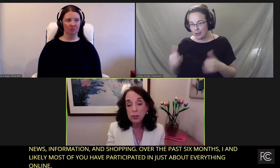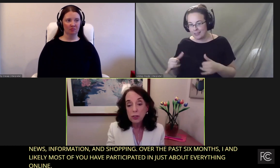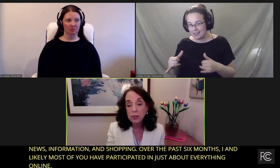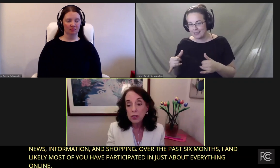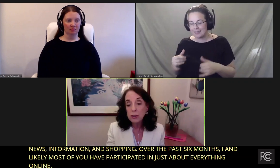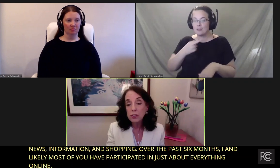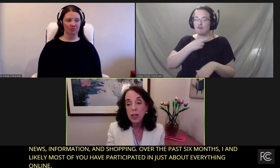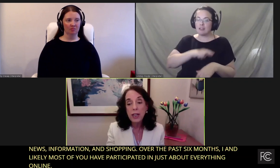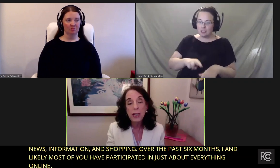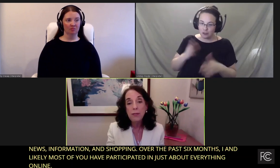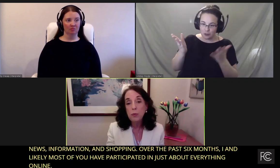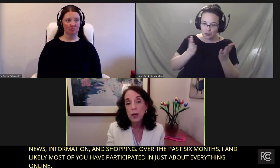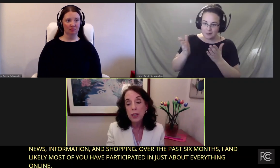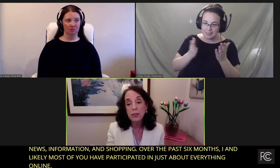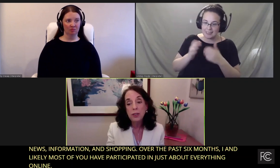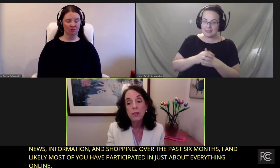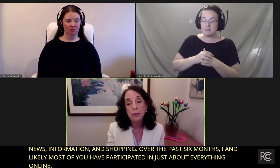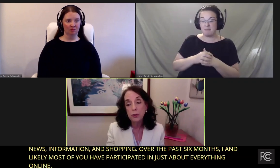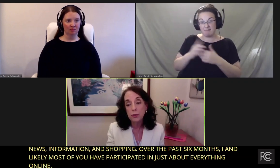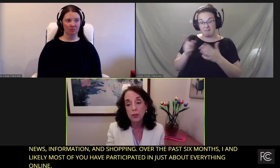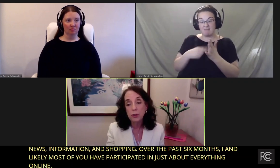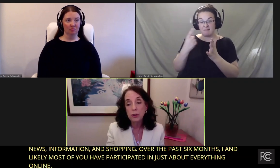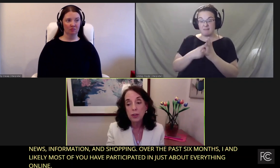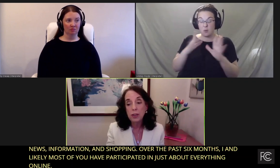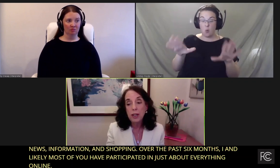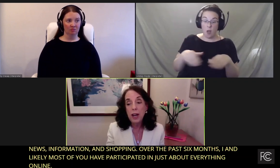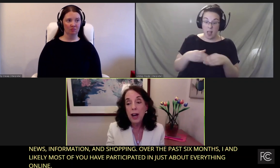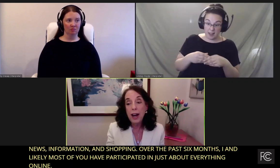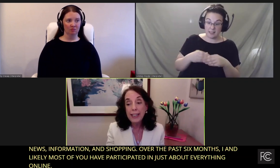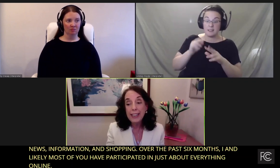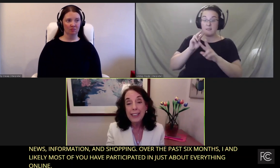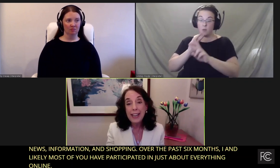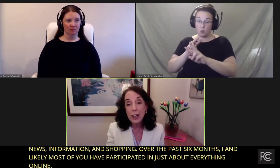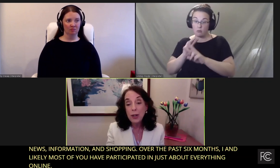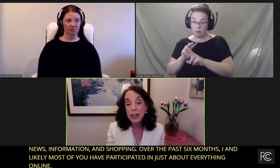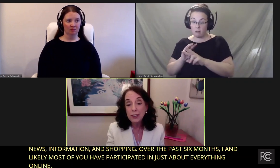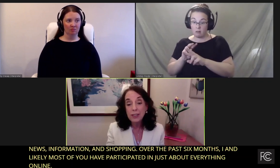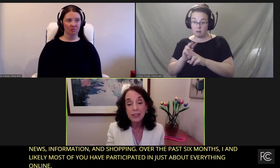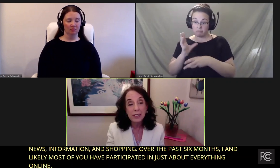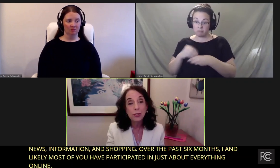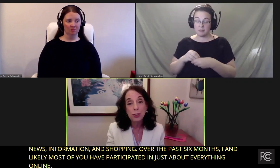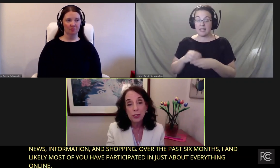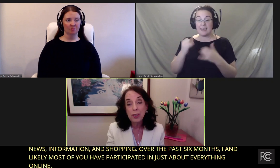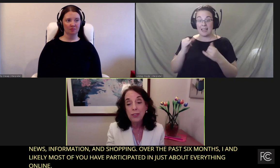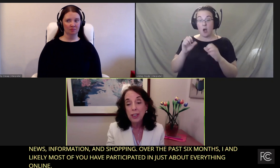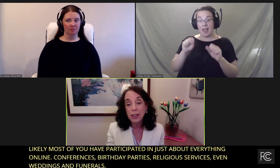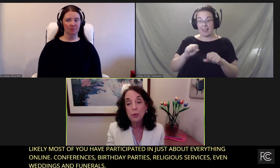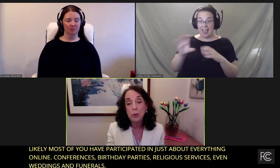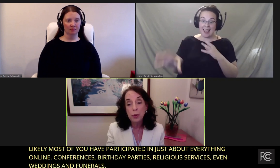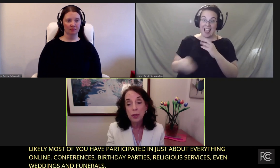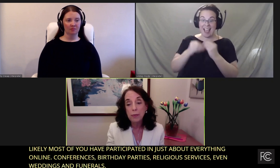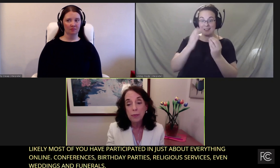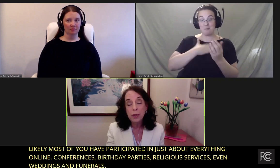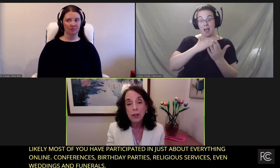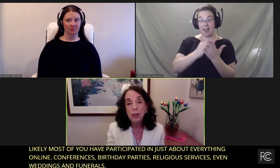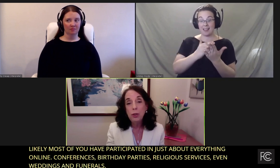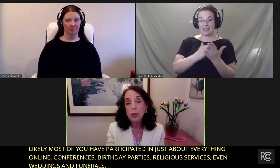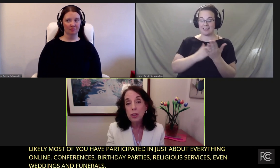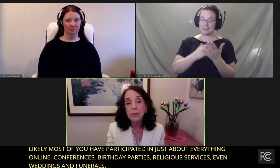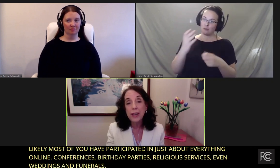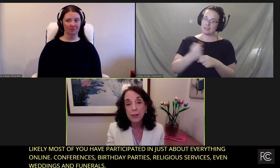religious services, and even weddings and funerals. I can now add to this list receiving an award.